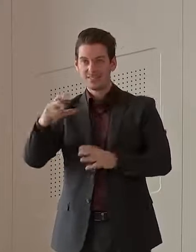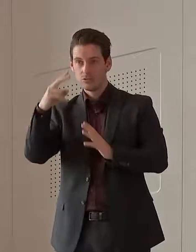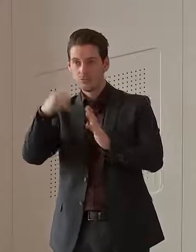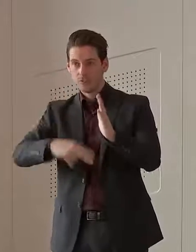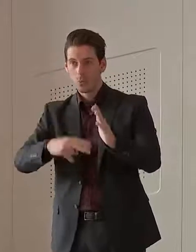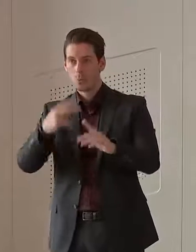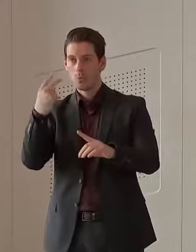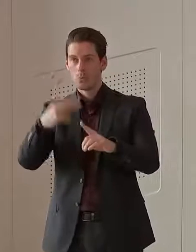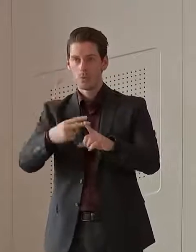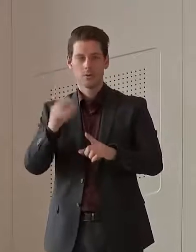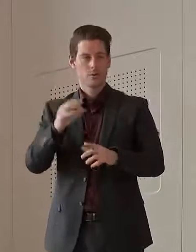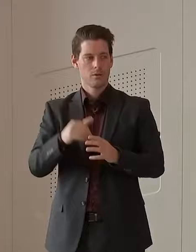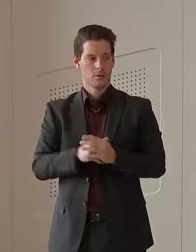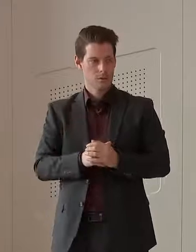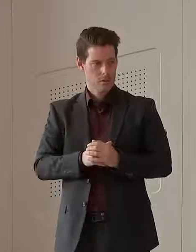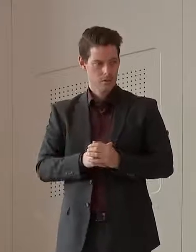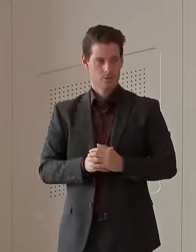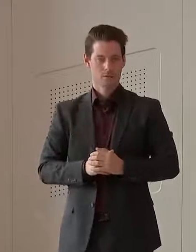that...